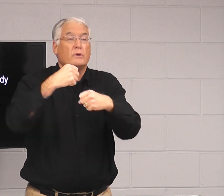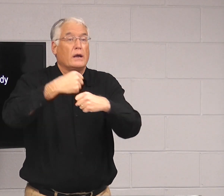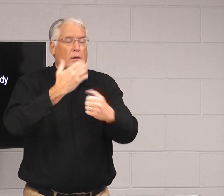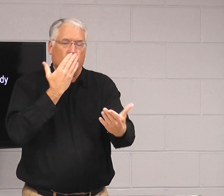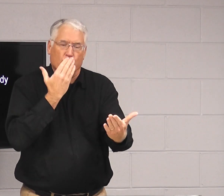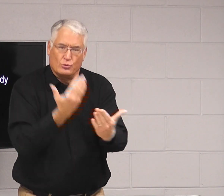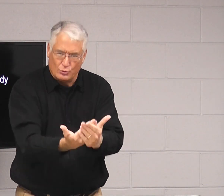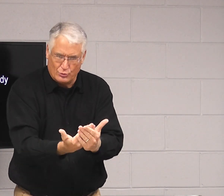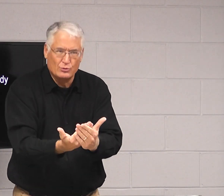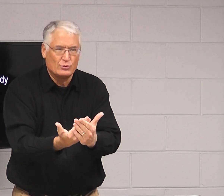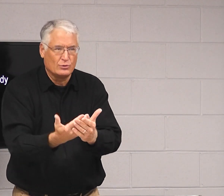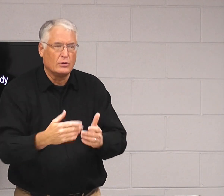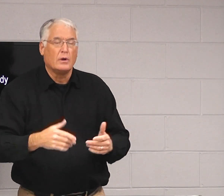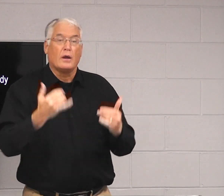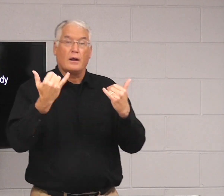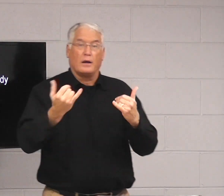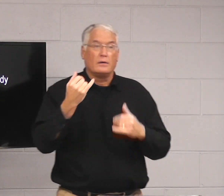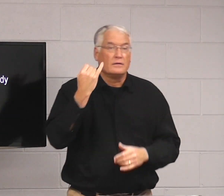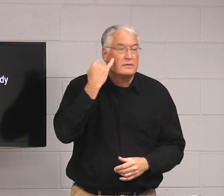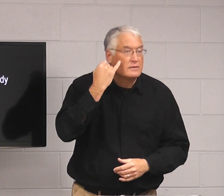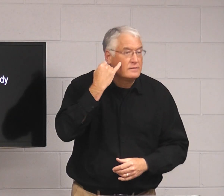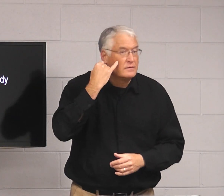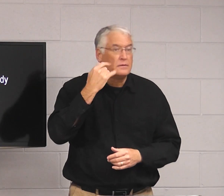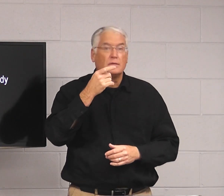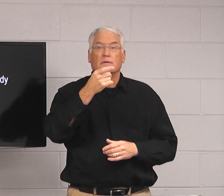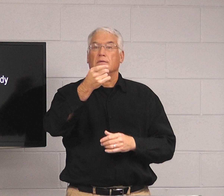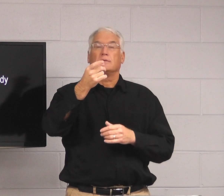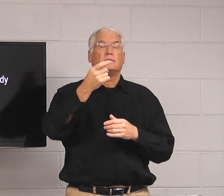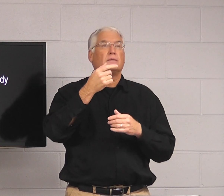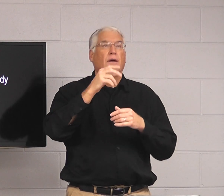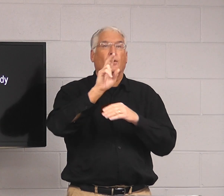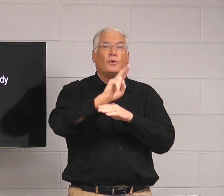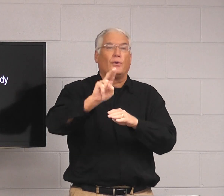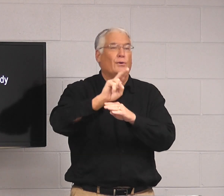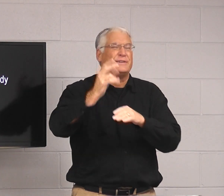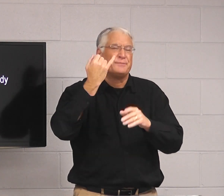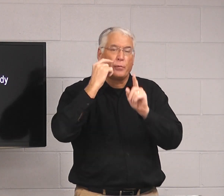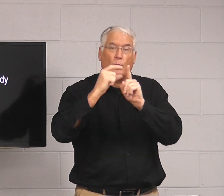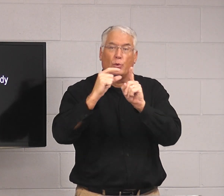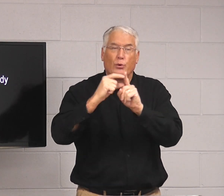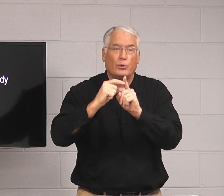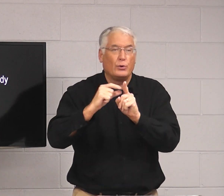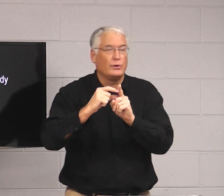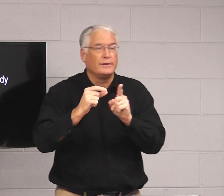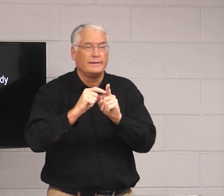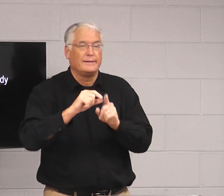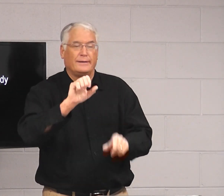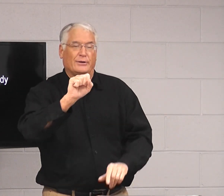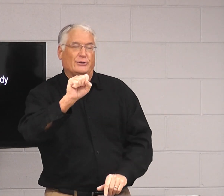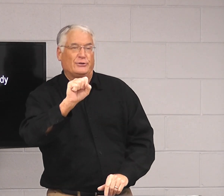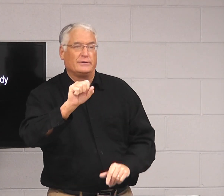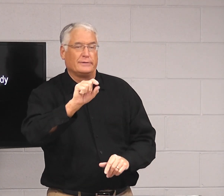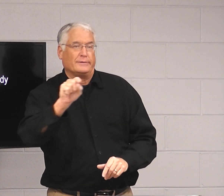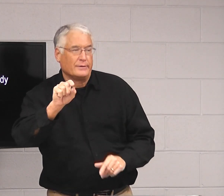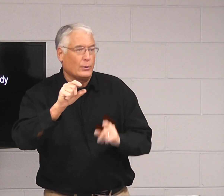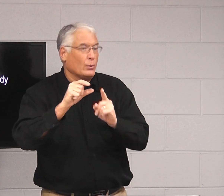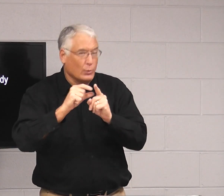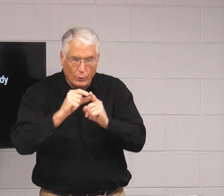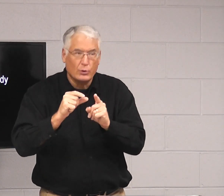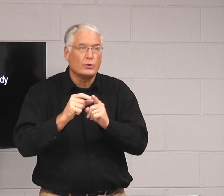things were created good. Now, suppose, you use the word, the S